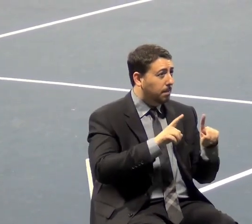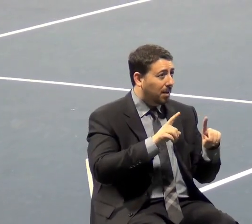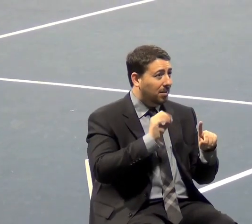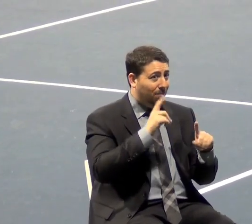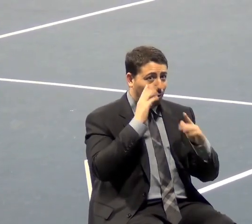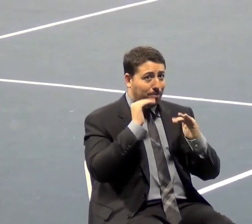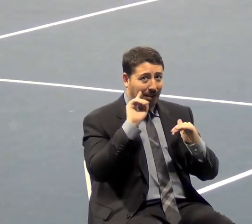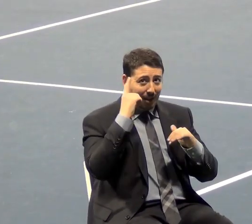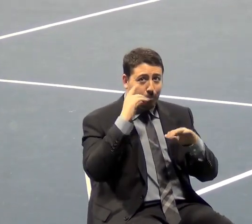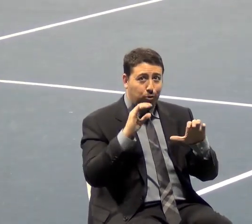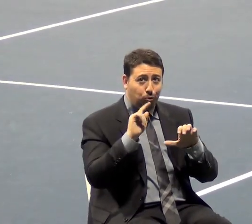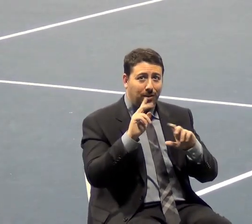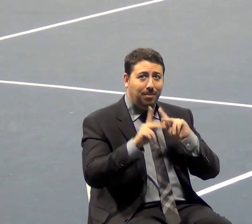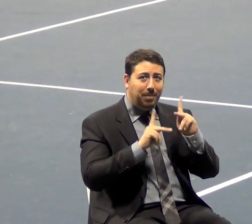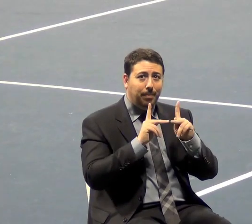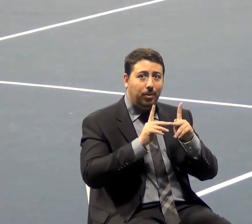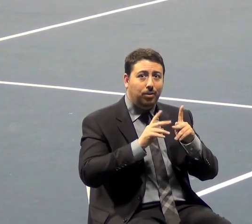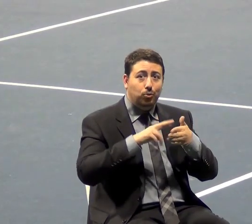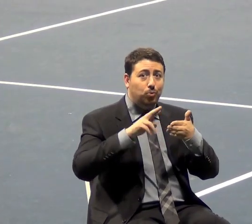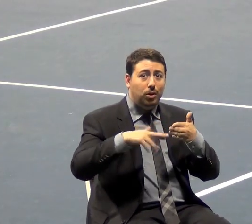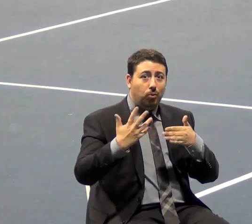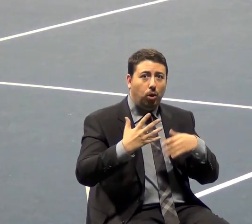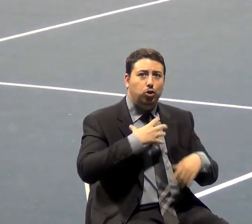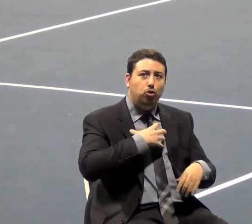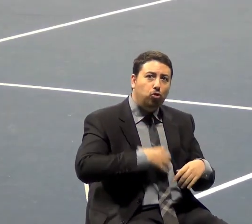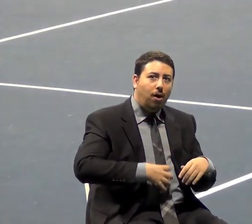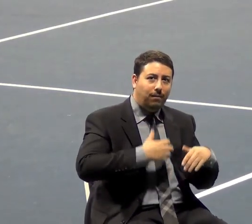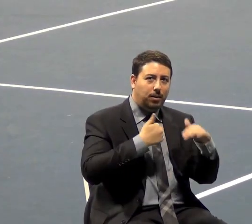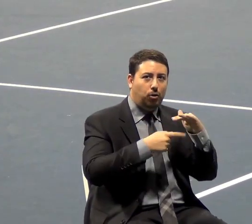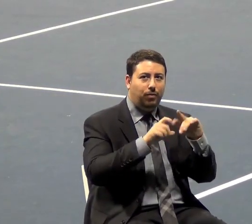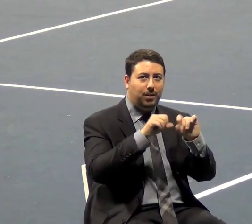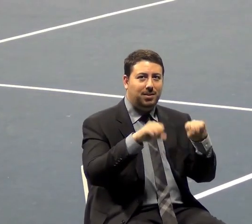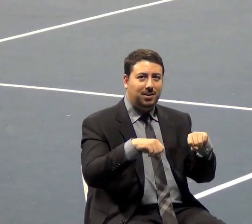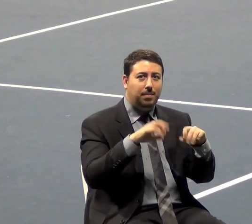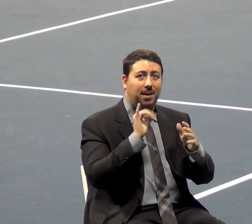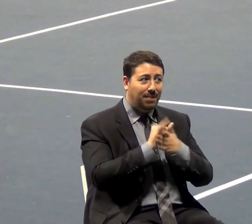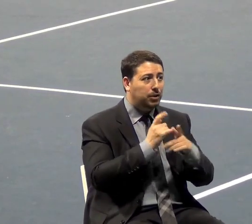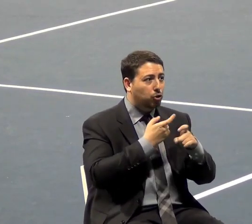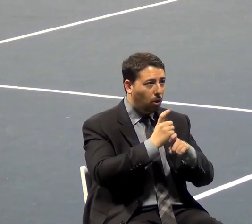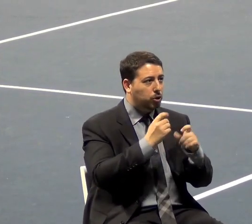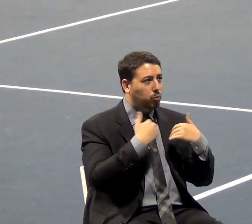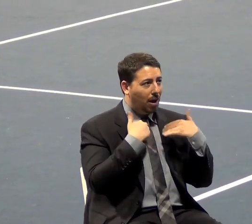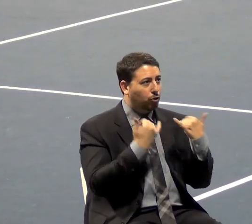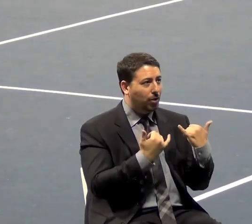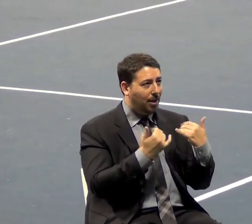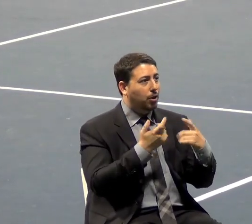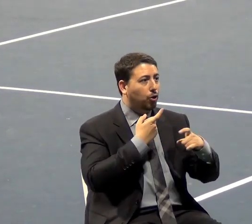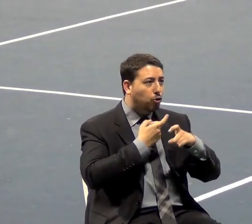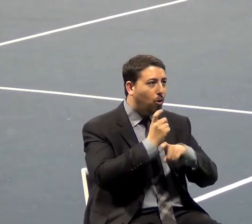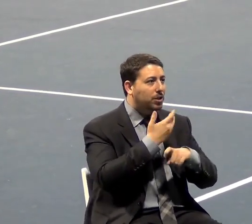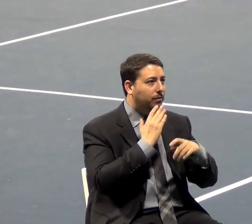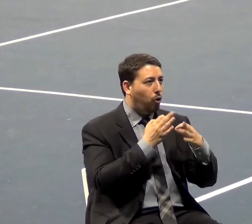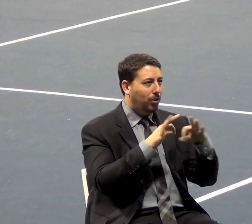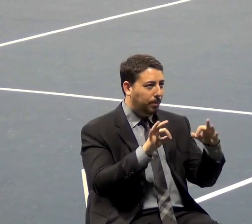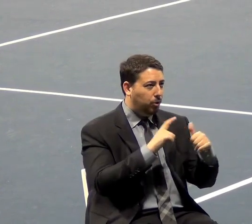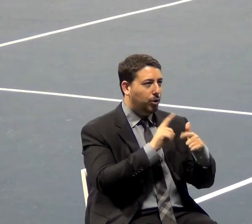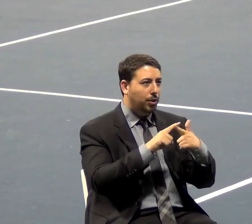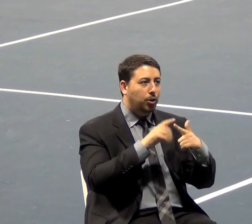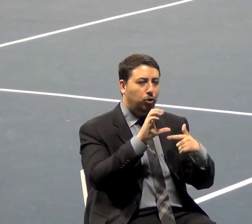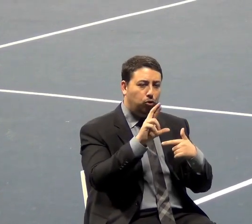starving under those systems and bring us a crisis that we have today, a crisis over our liberty, a crisis in foreign policy, a crisis in our